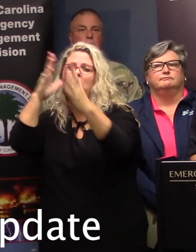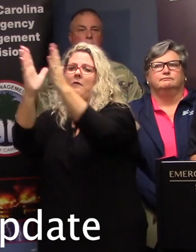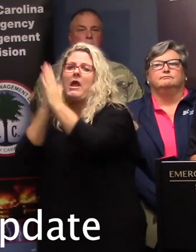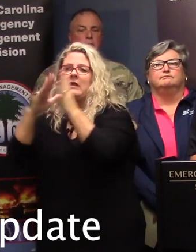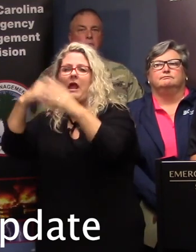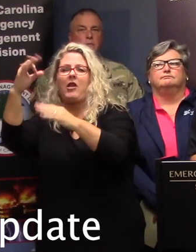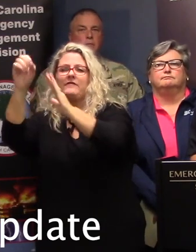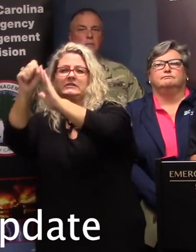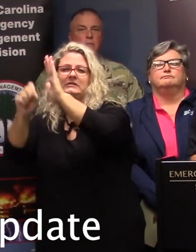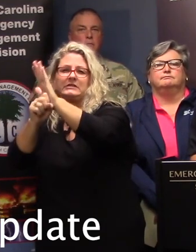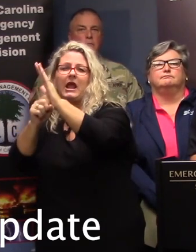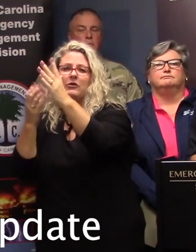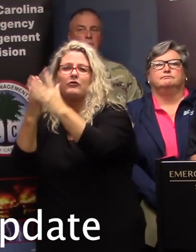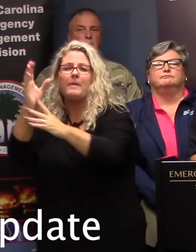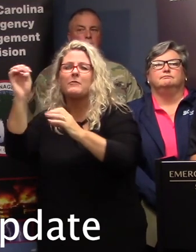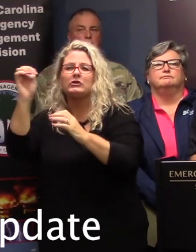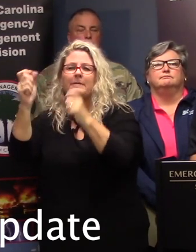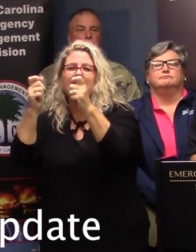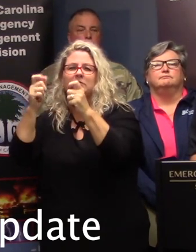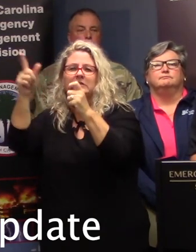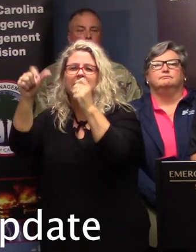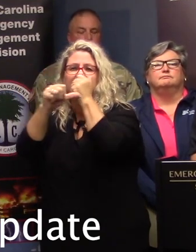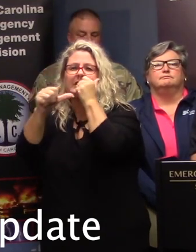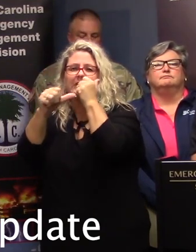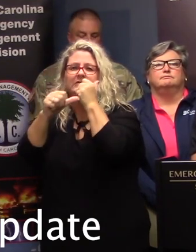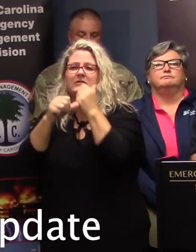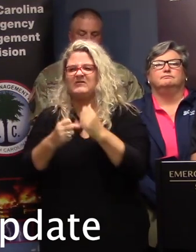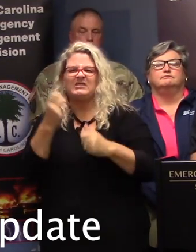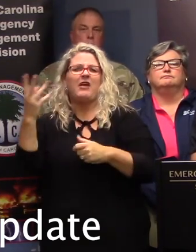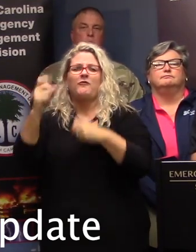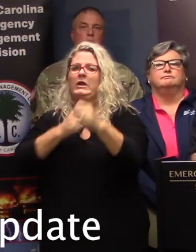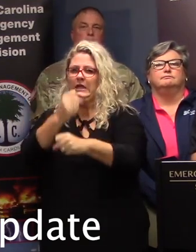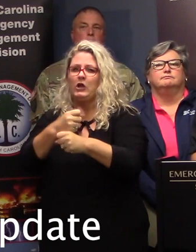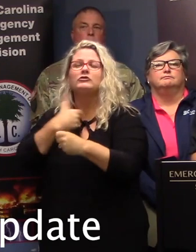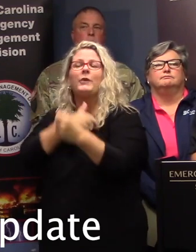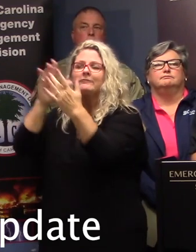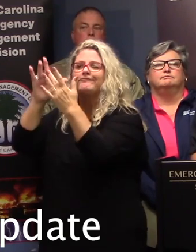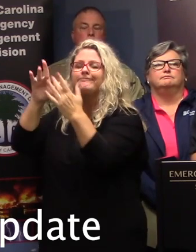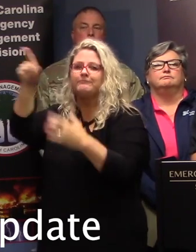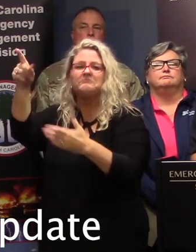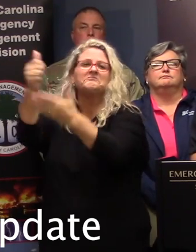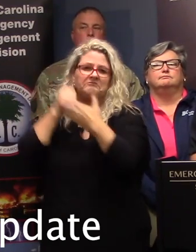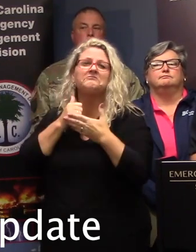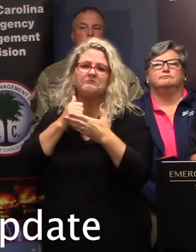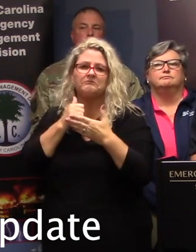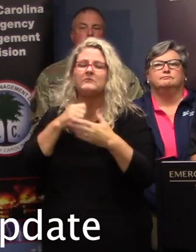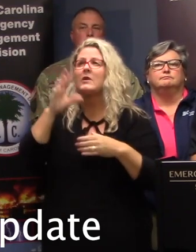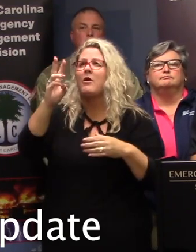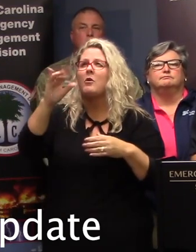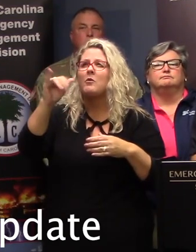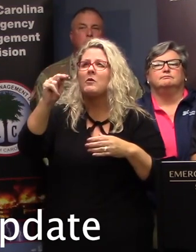Emergency Management Assistance Compact. And we've used that heavily in the last several years. And then, also in that area, the Winsboro